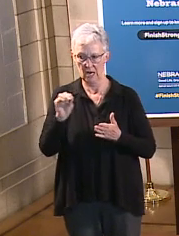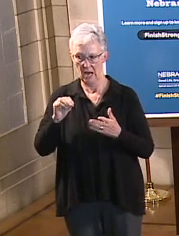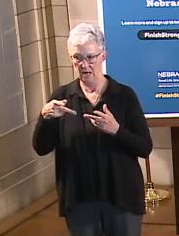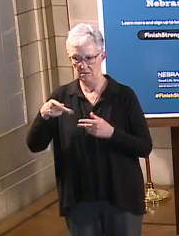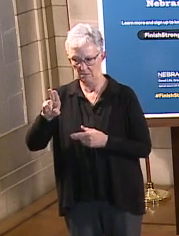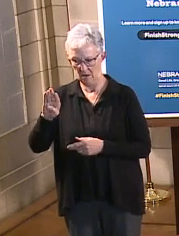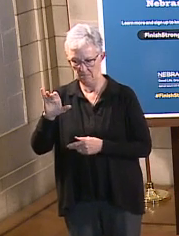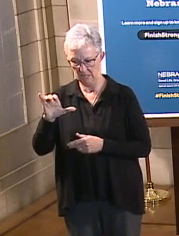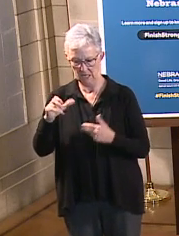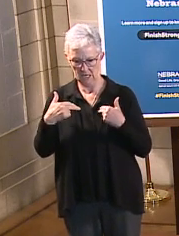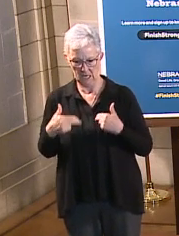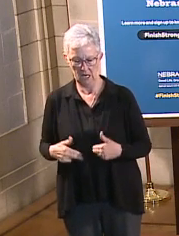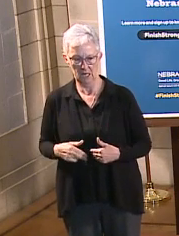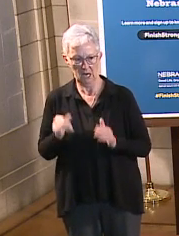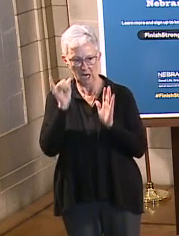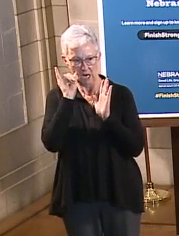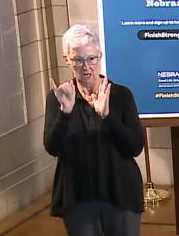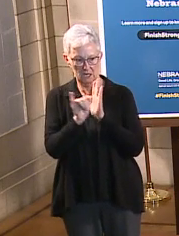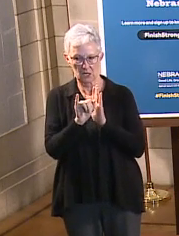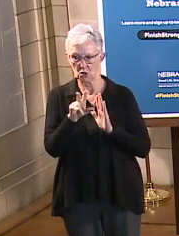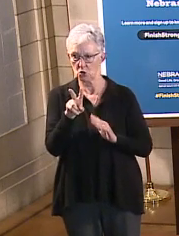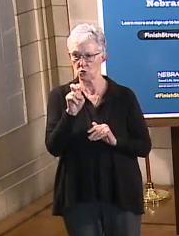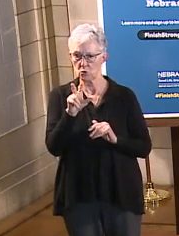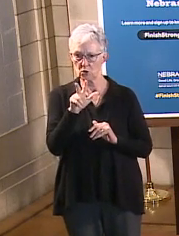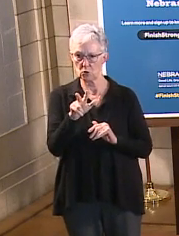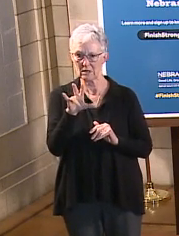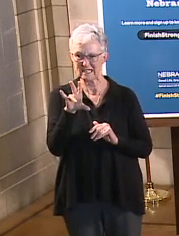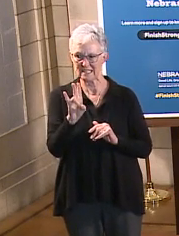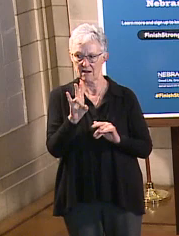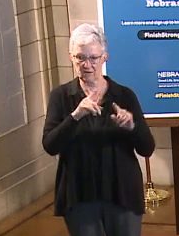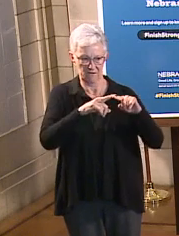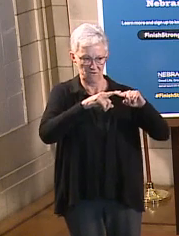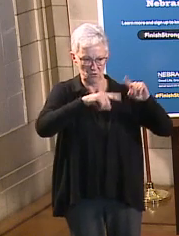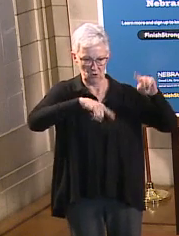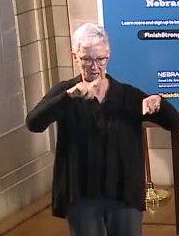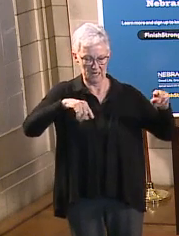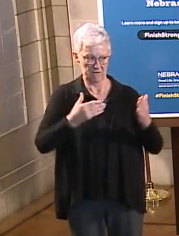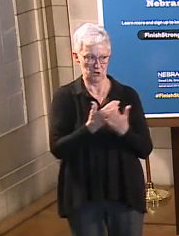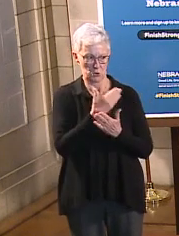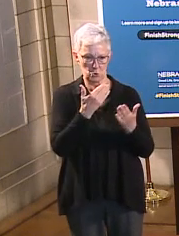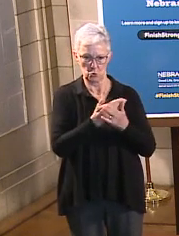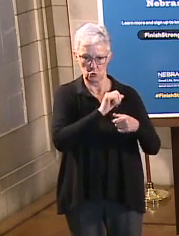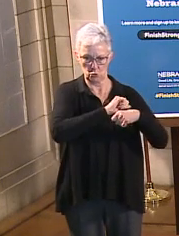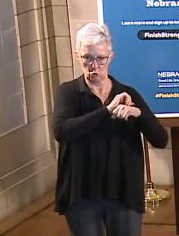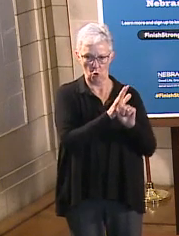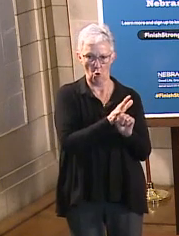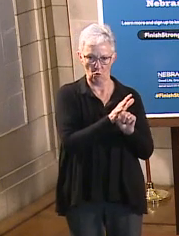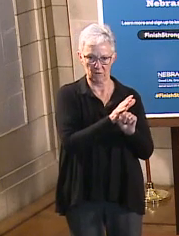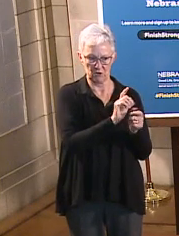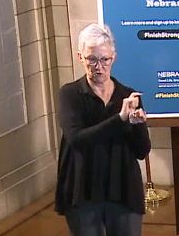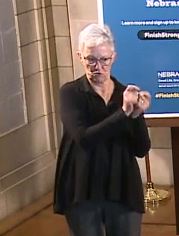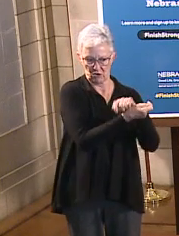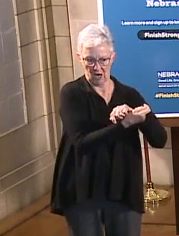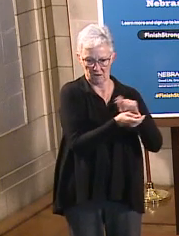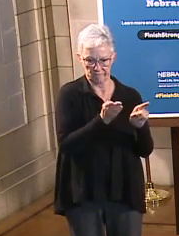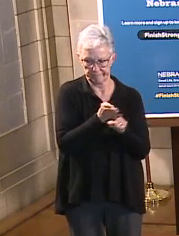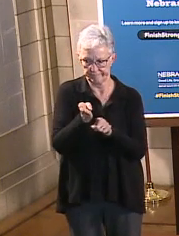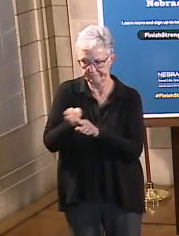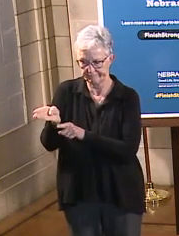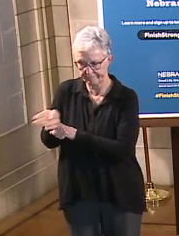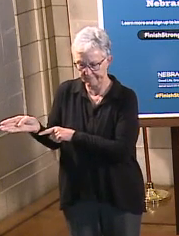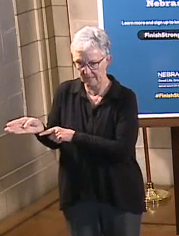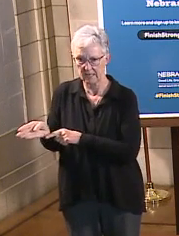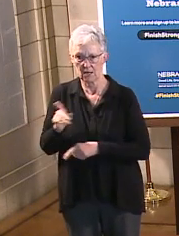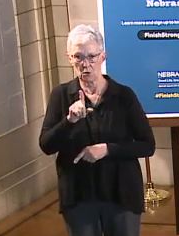identified 237 variants of concern among Nebraskan residents. So 187 of